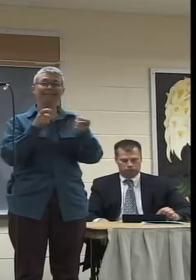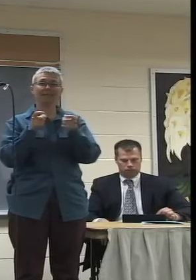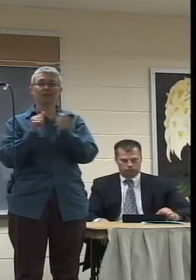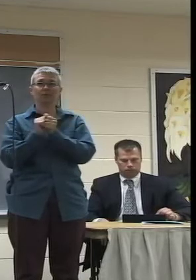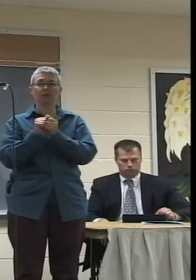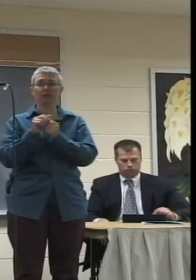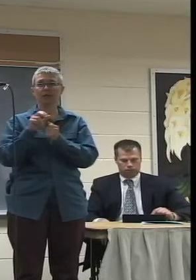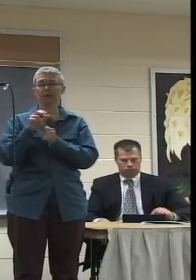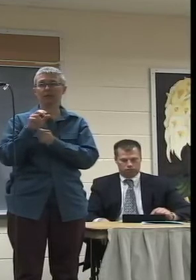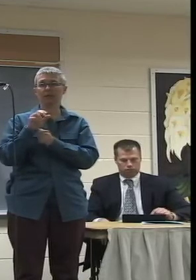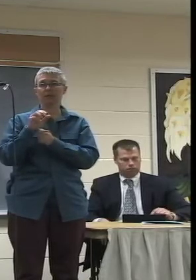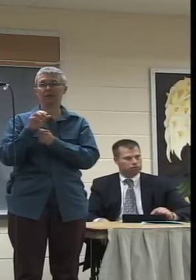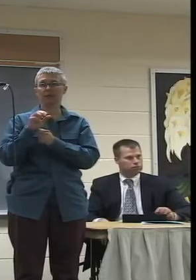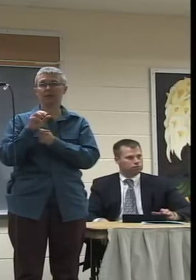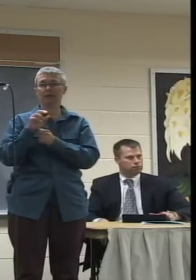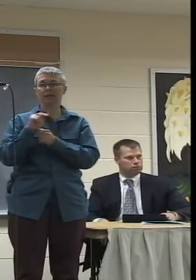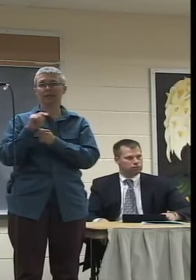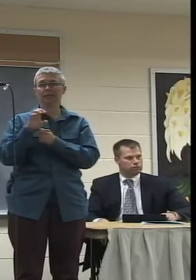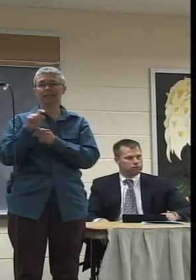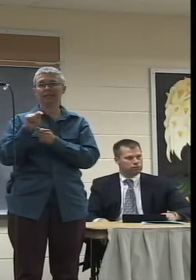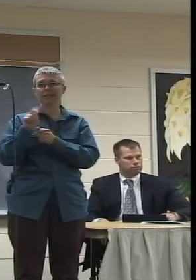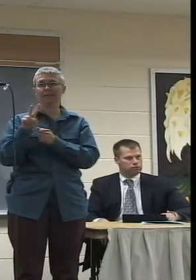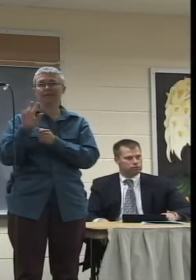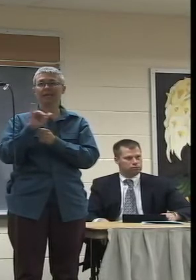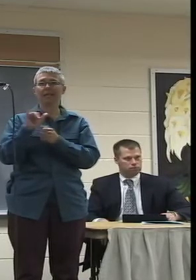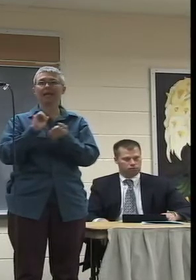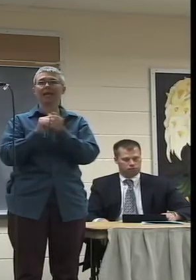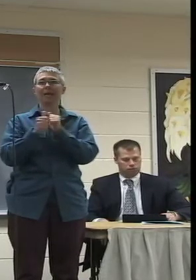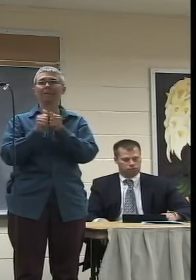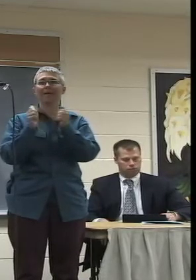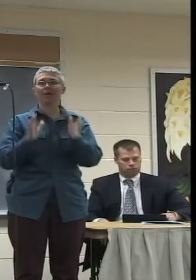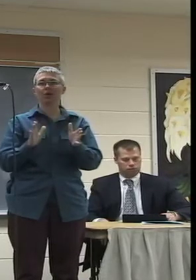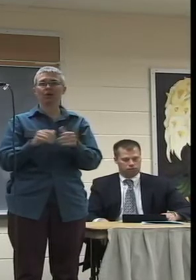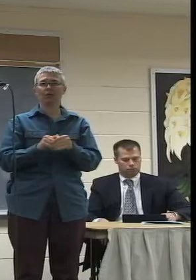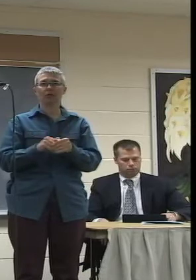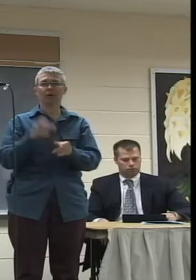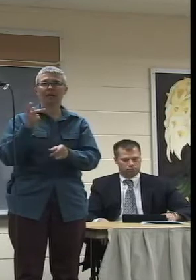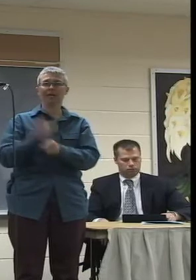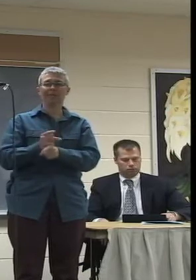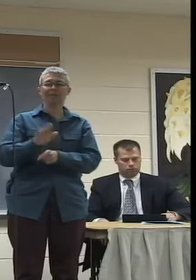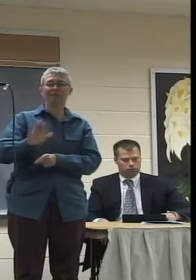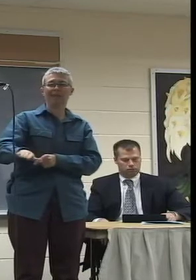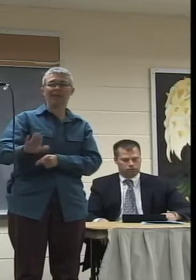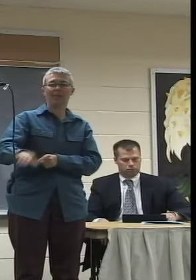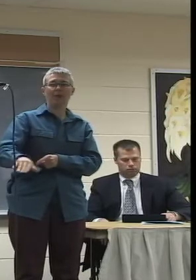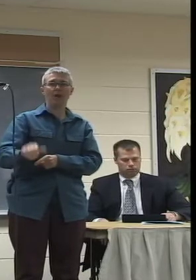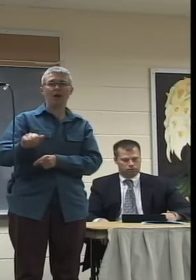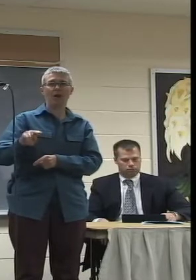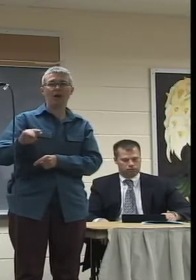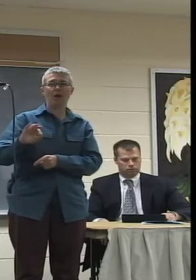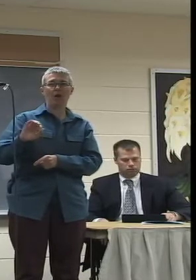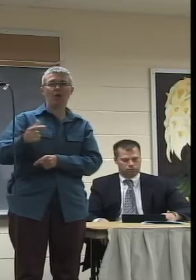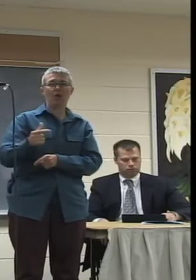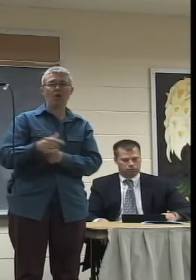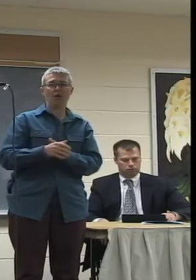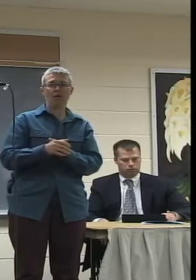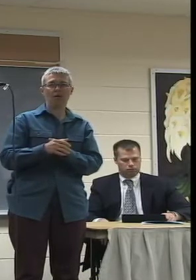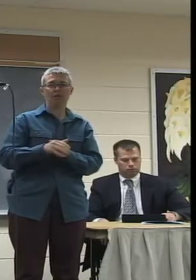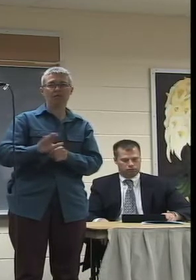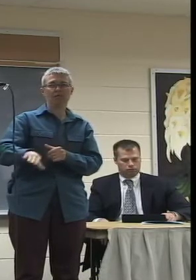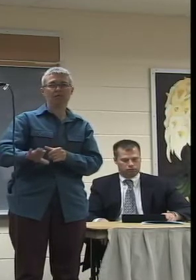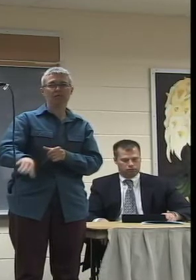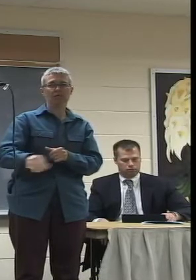NCTV as a competitor that needs to be kept as analog, as a